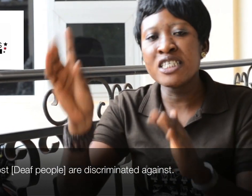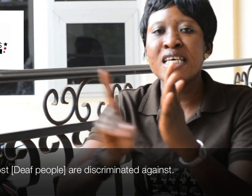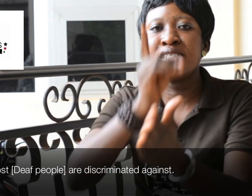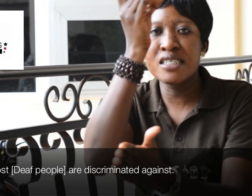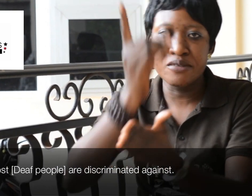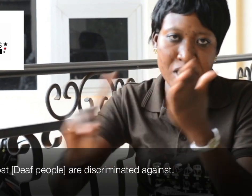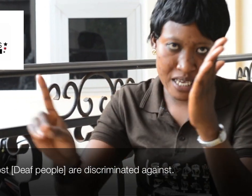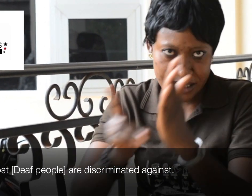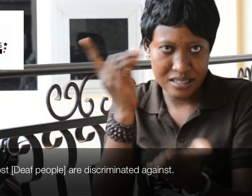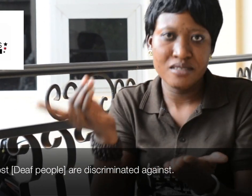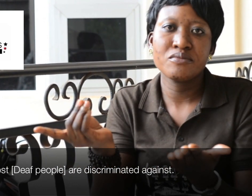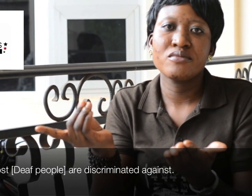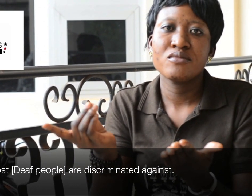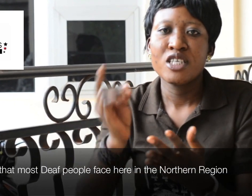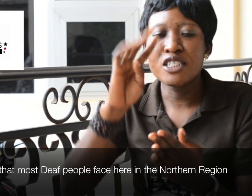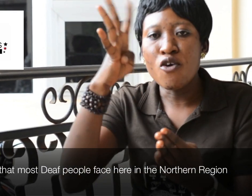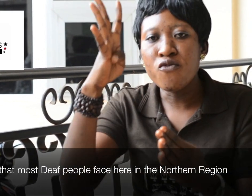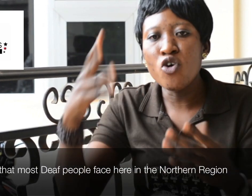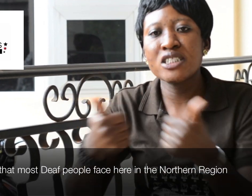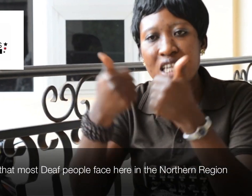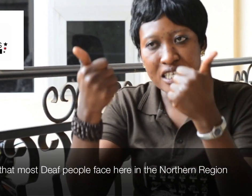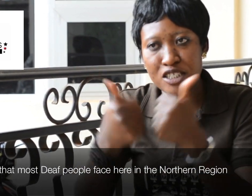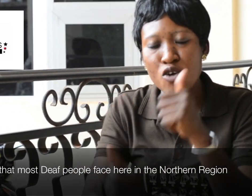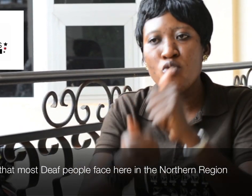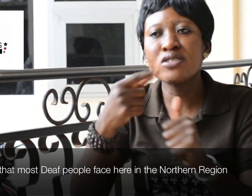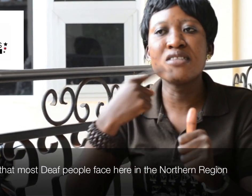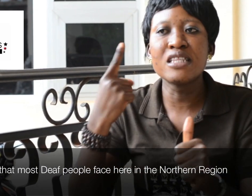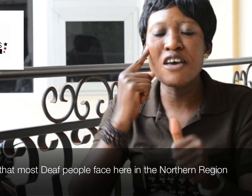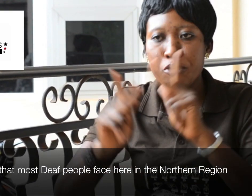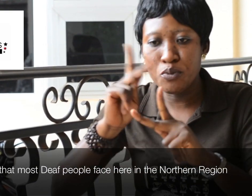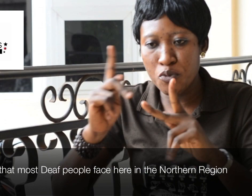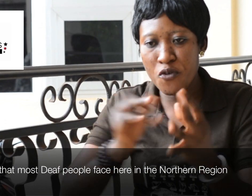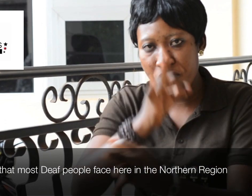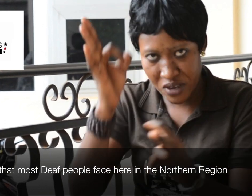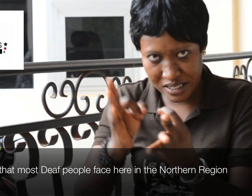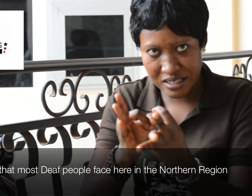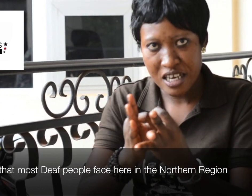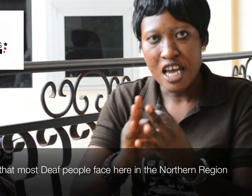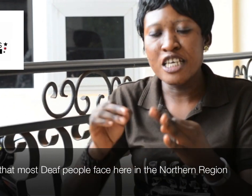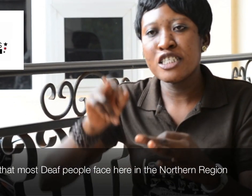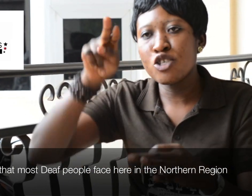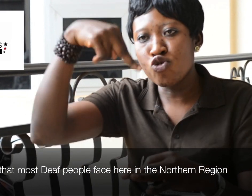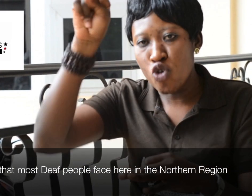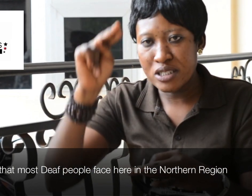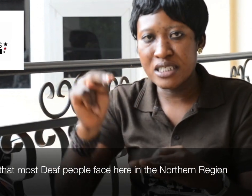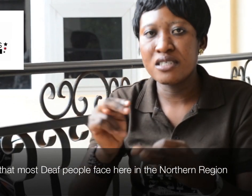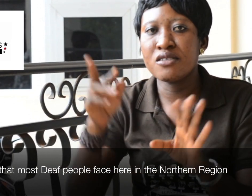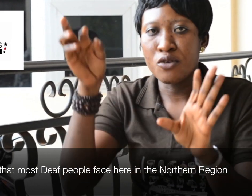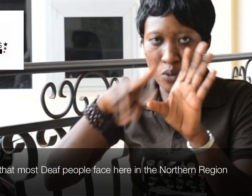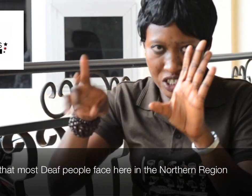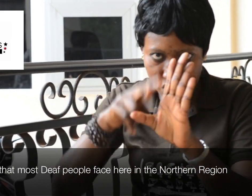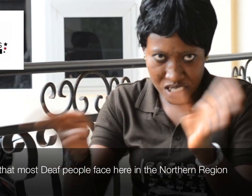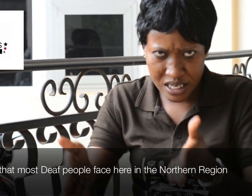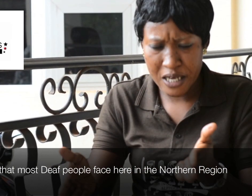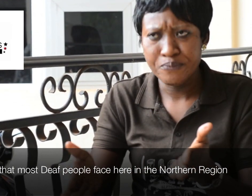fourth is the discriminated. It's the fourth language the most deaf people face in this Northern region here.